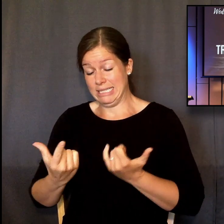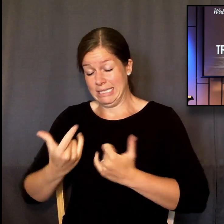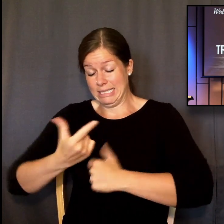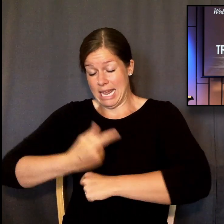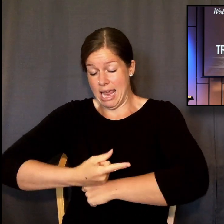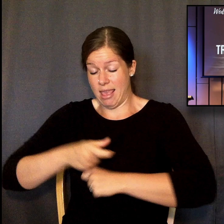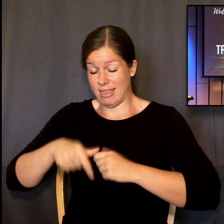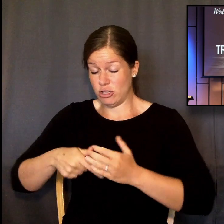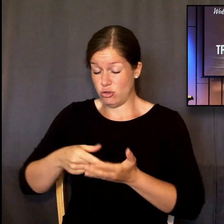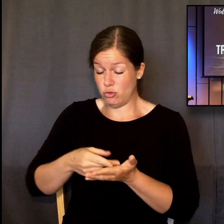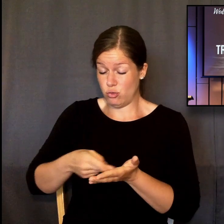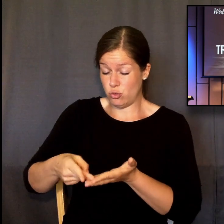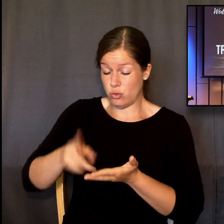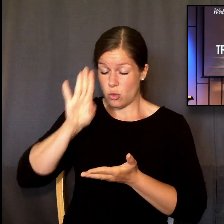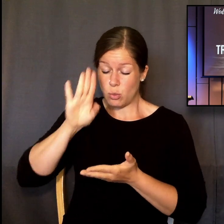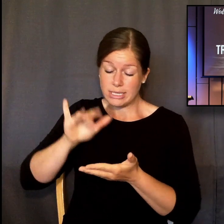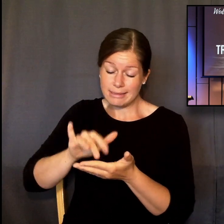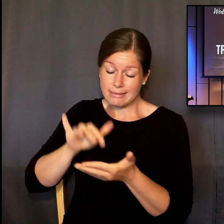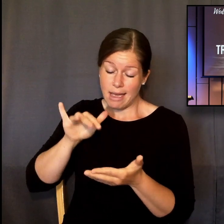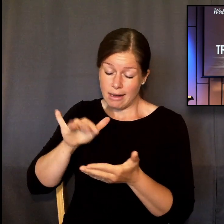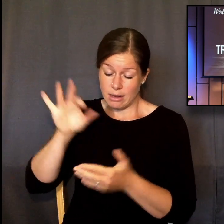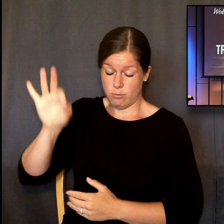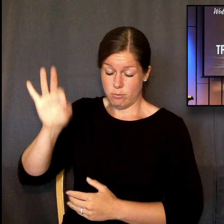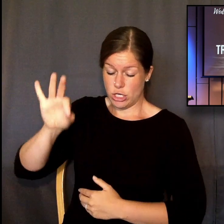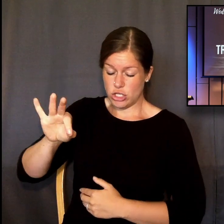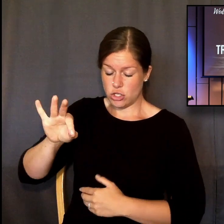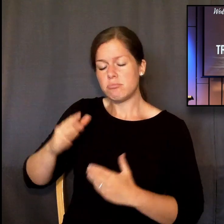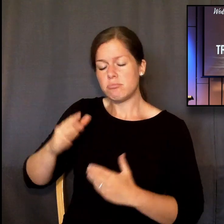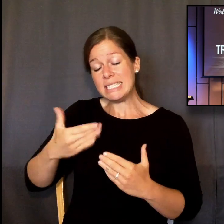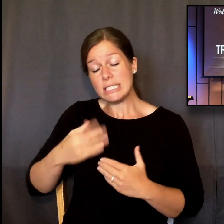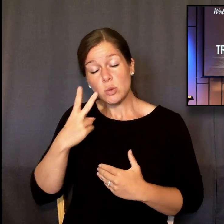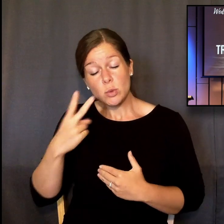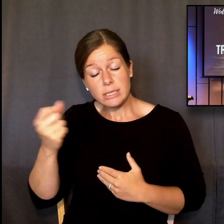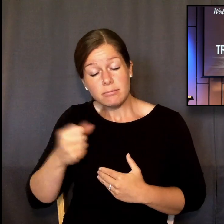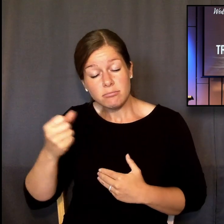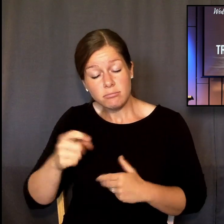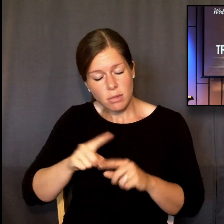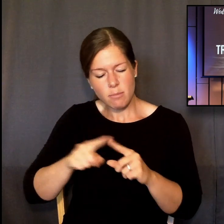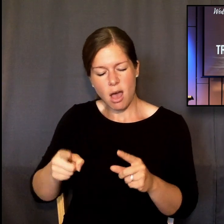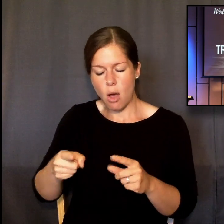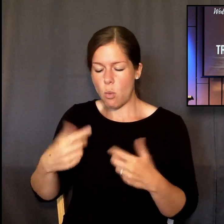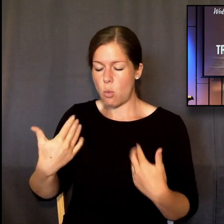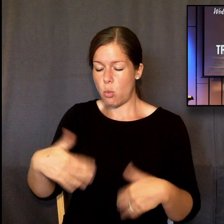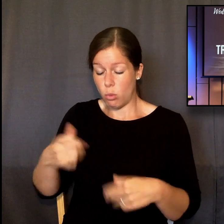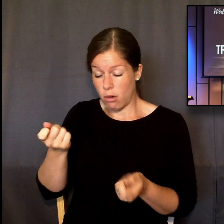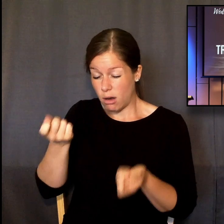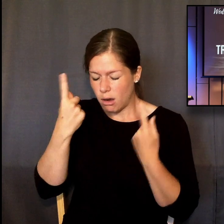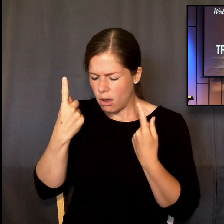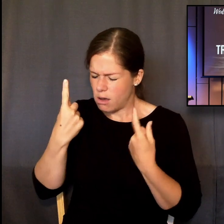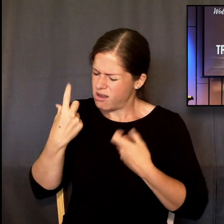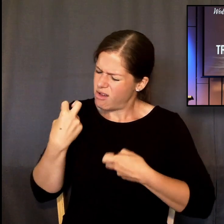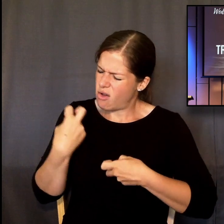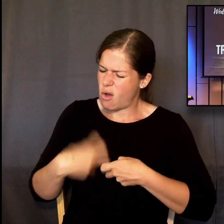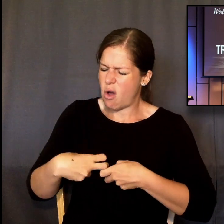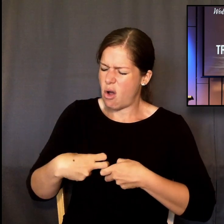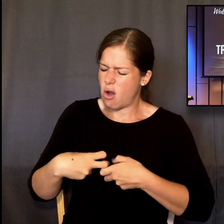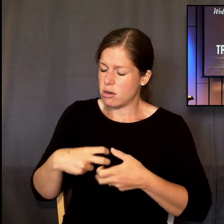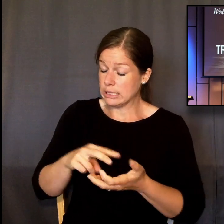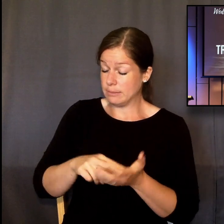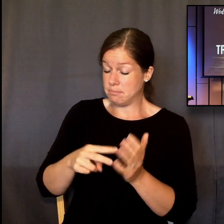today. Today is a truth that is, yes, easy to see, but it is hard for us to understand, which makes it hard for